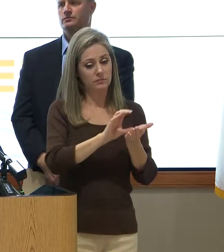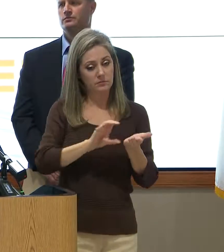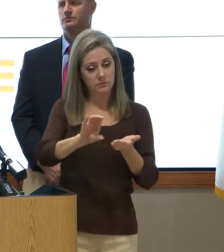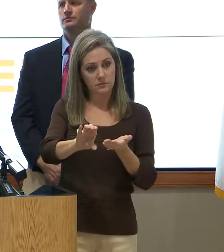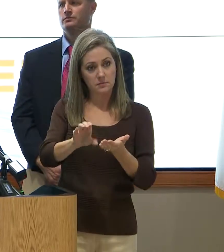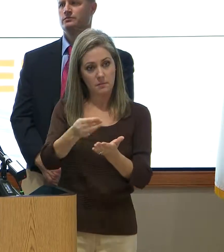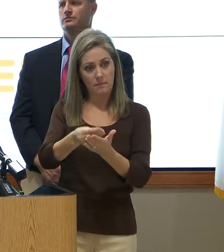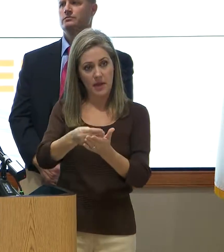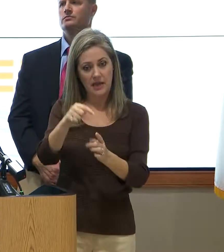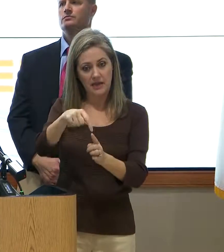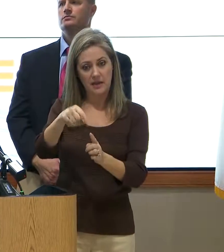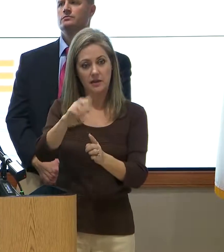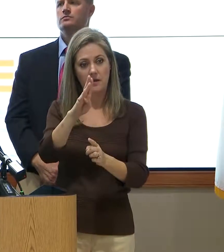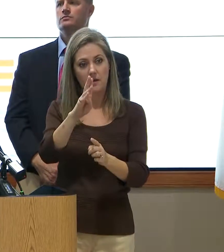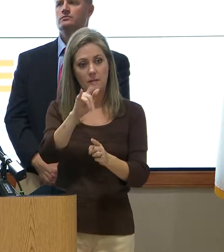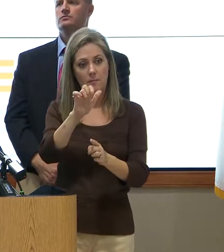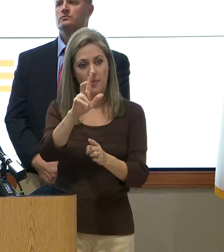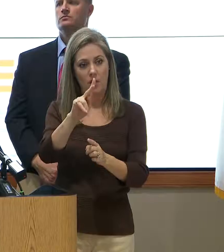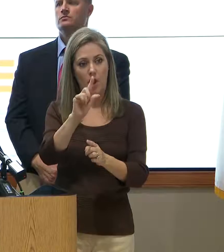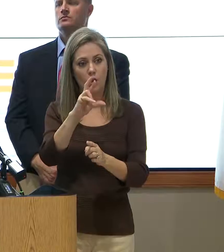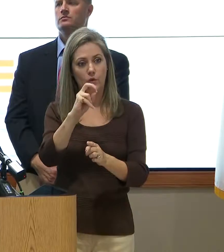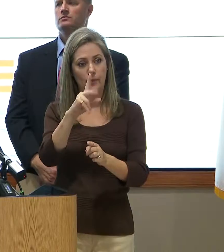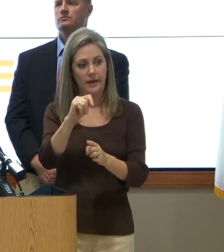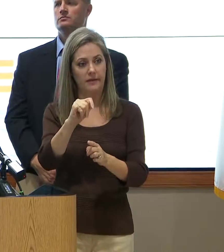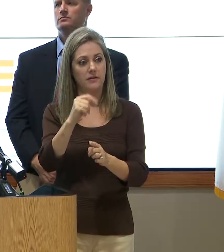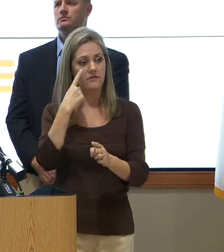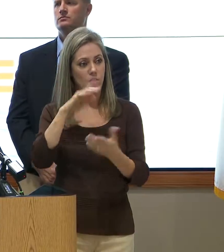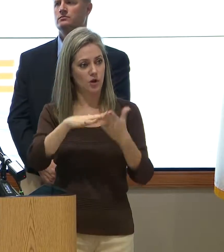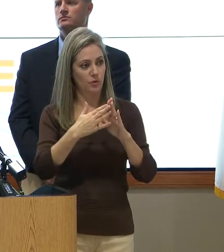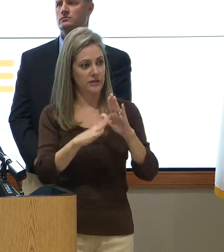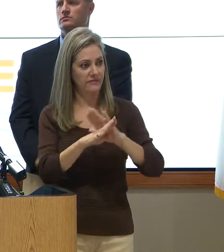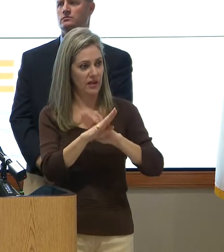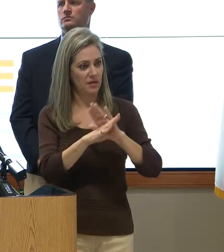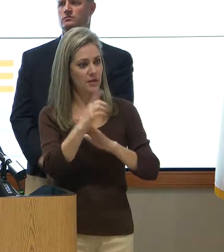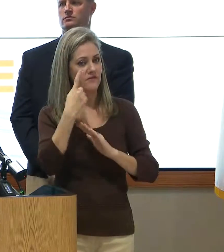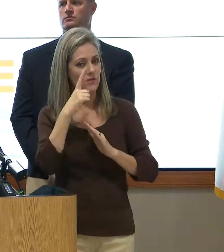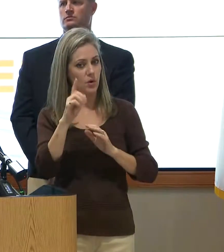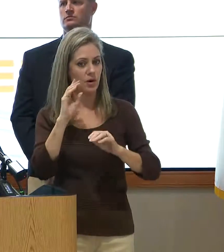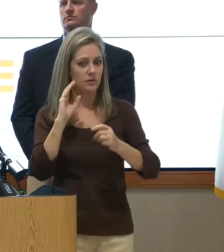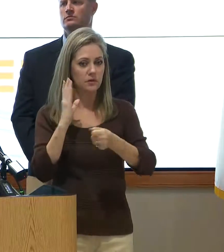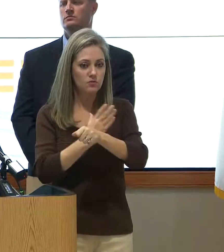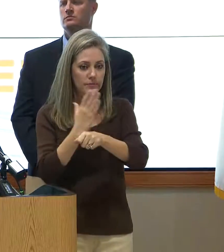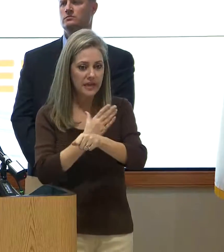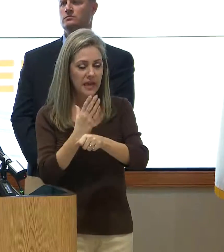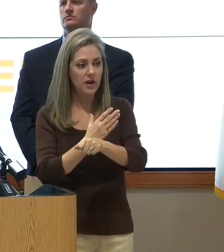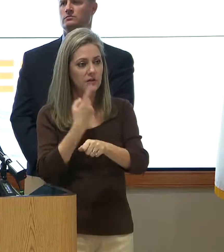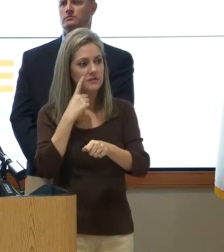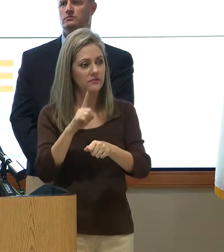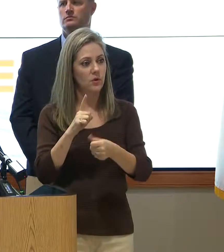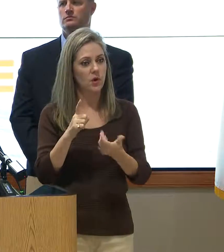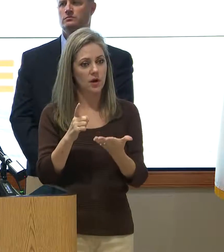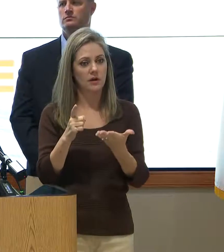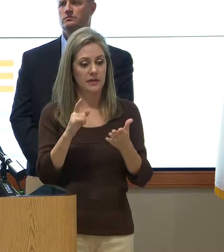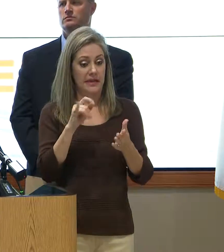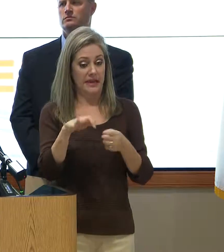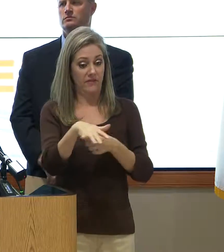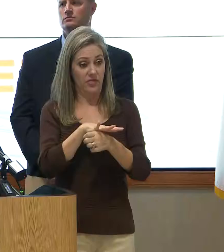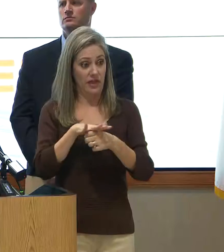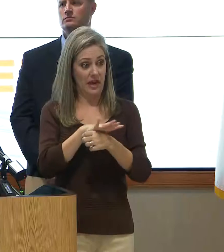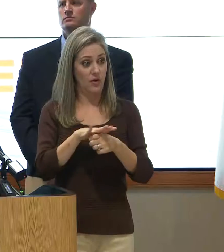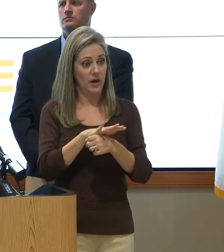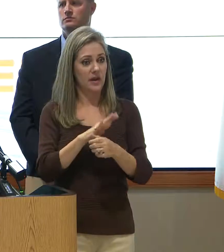money that will go to the block grant money that will go to community development, and it will be for infrastructure repairs for income-qualifying neighborhoods.